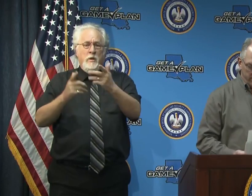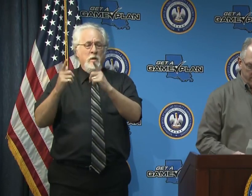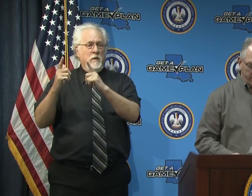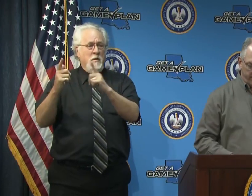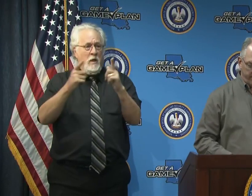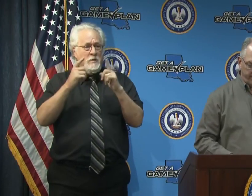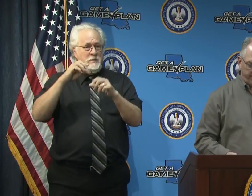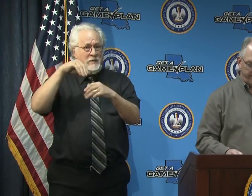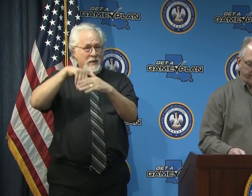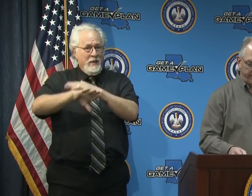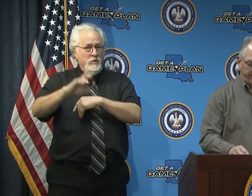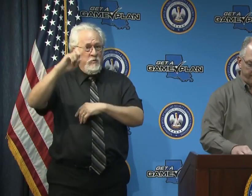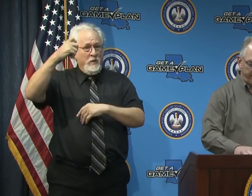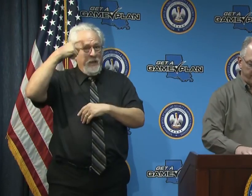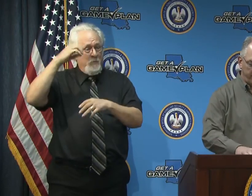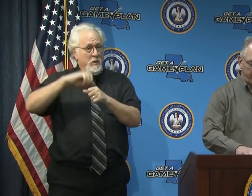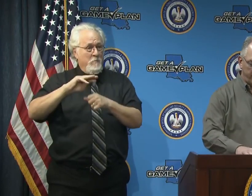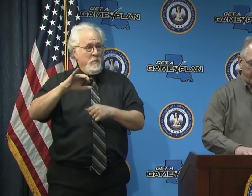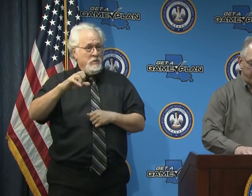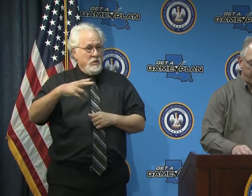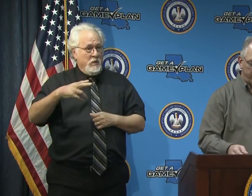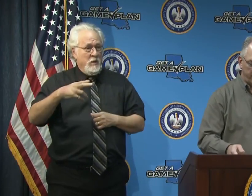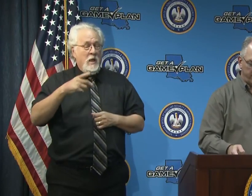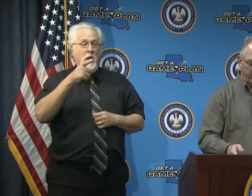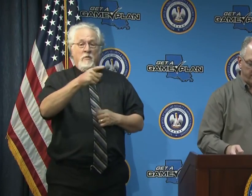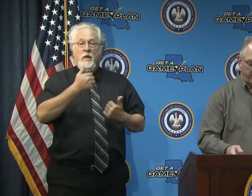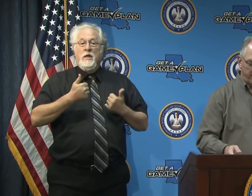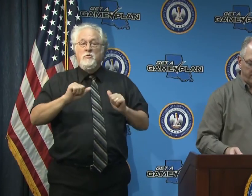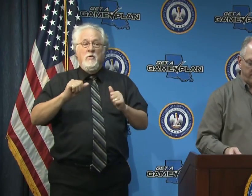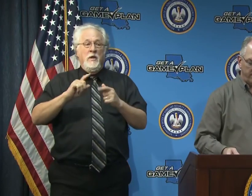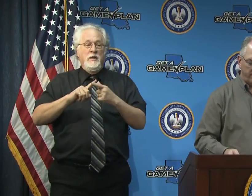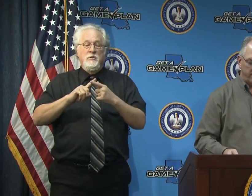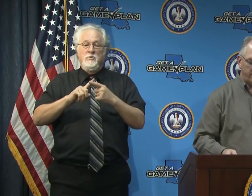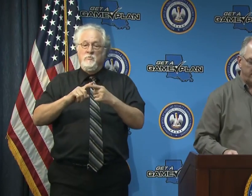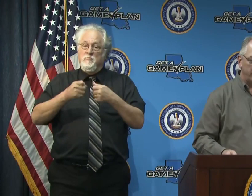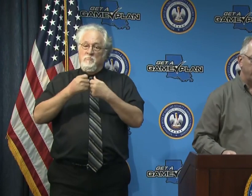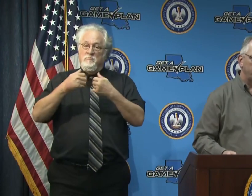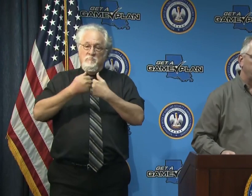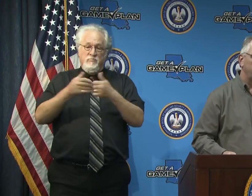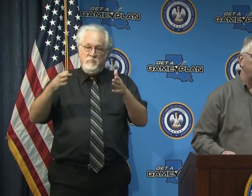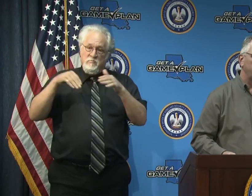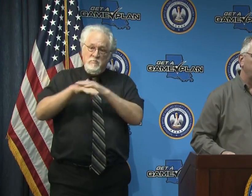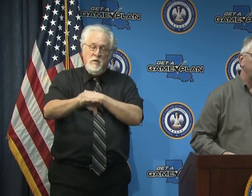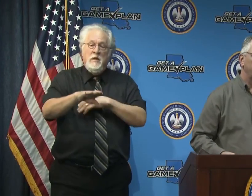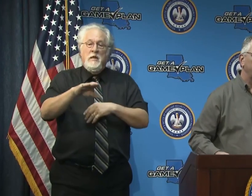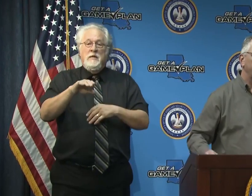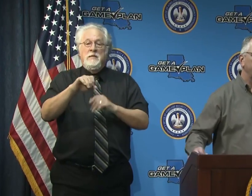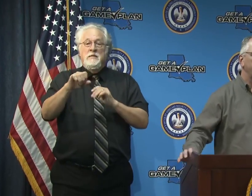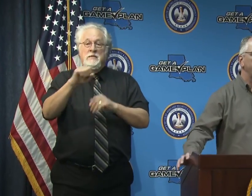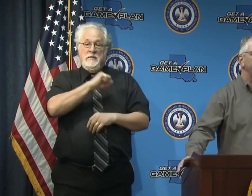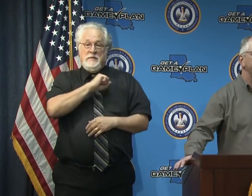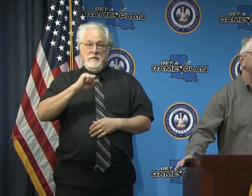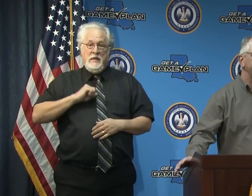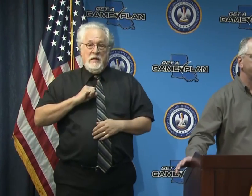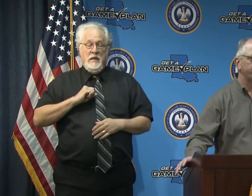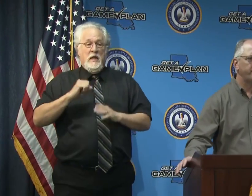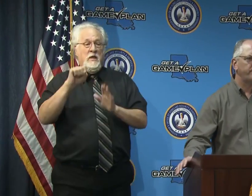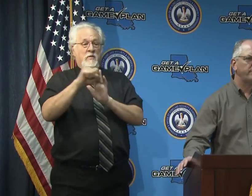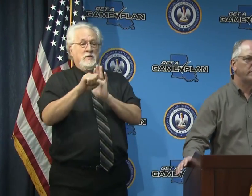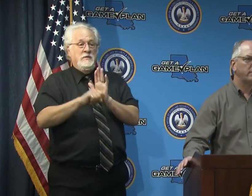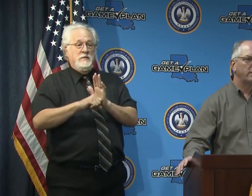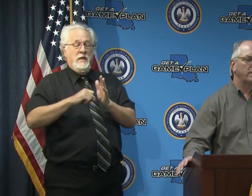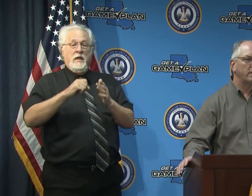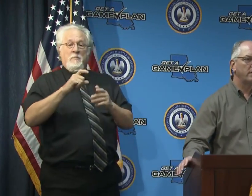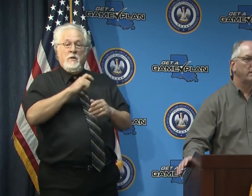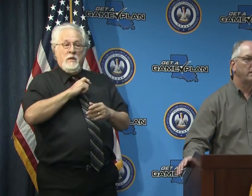michigan in fact when they tried to storm onto the floor of the senate the state police finally stopped them as senators started to